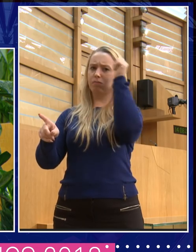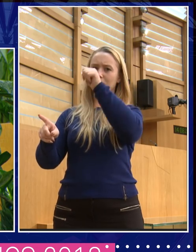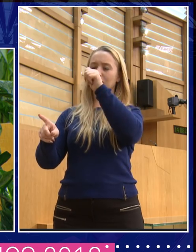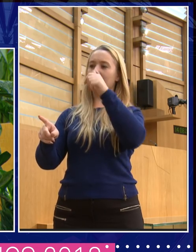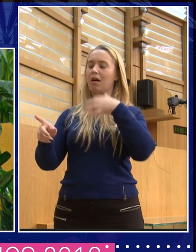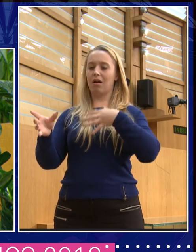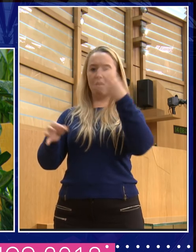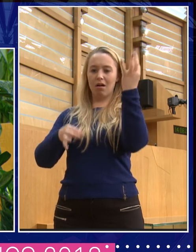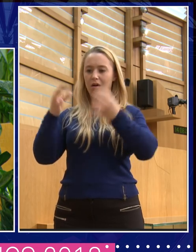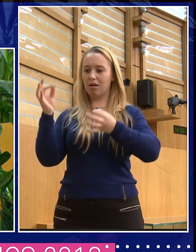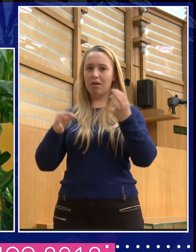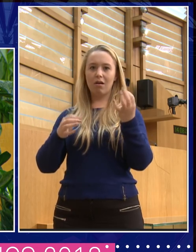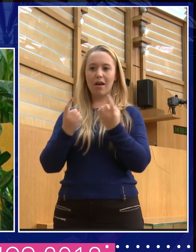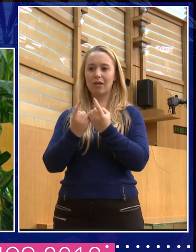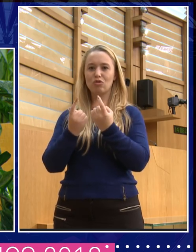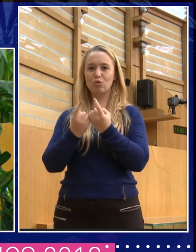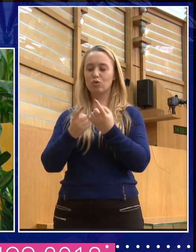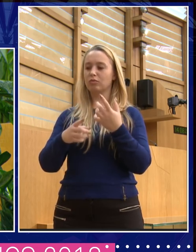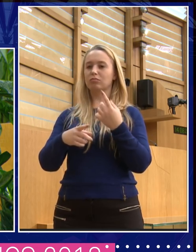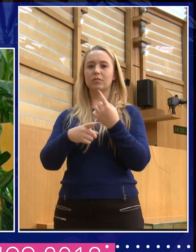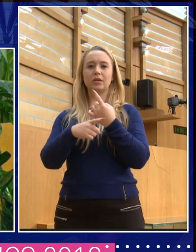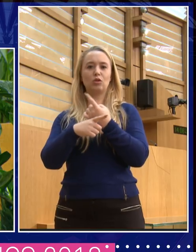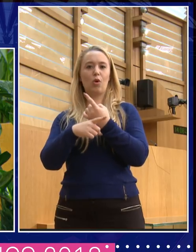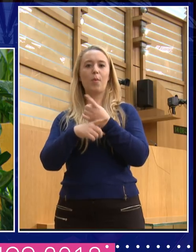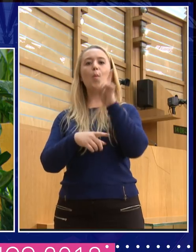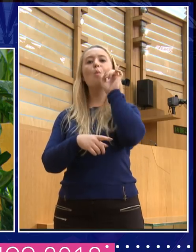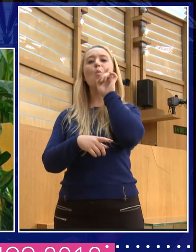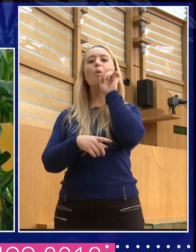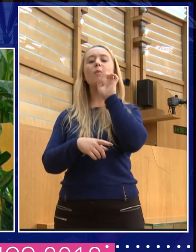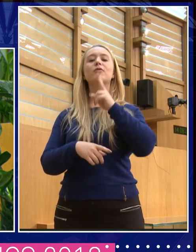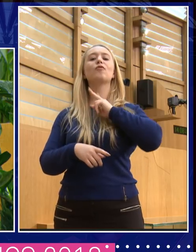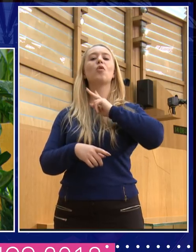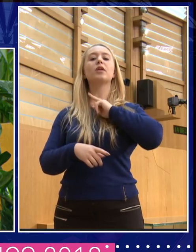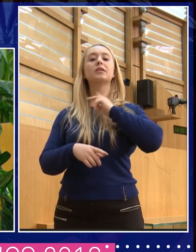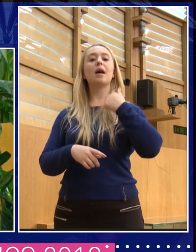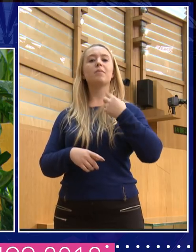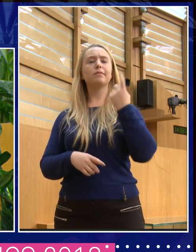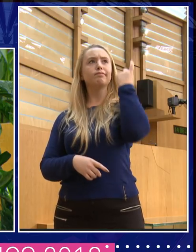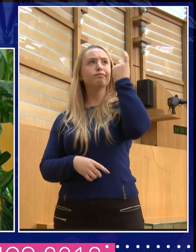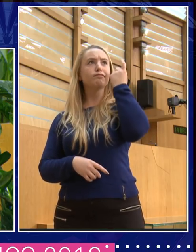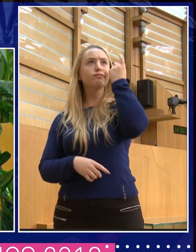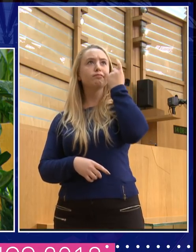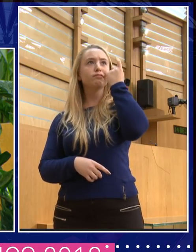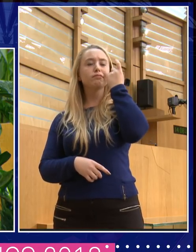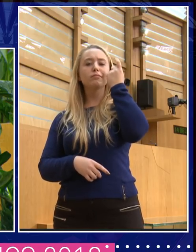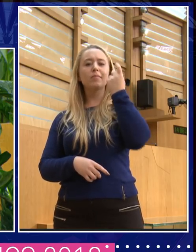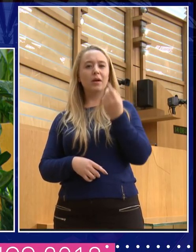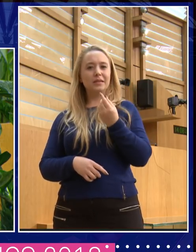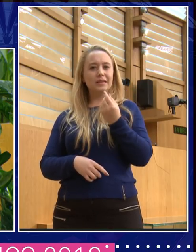about the woman's voice have been something that I've been thinking about for ages, but not sort of crystallising as a subject. And it